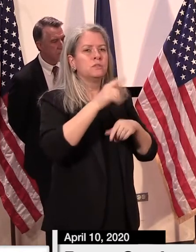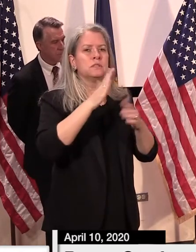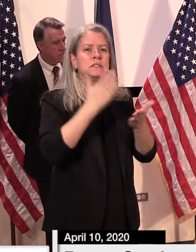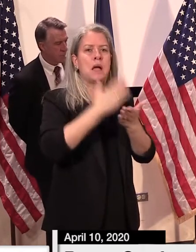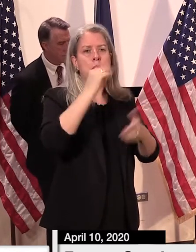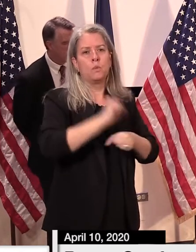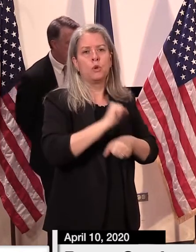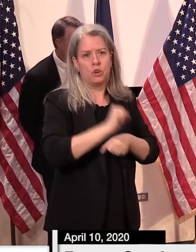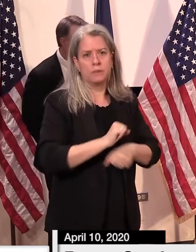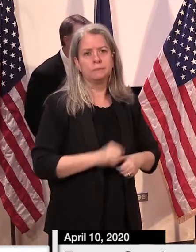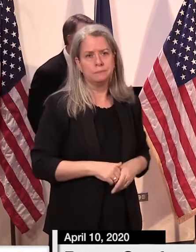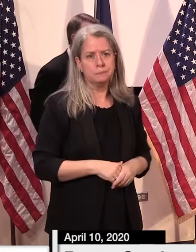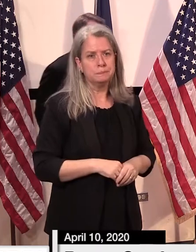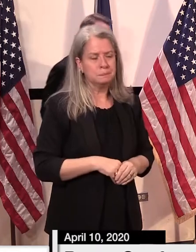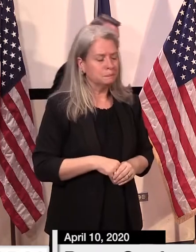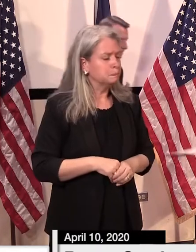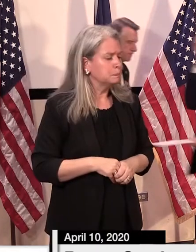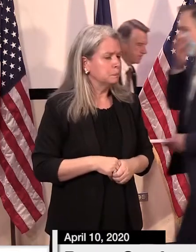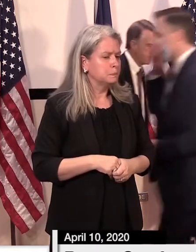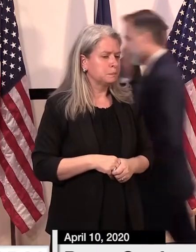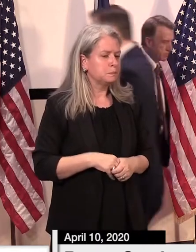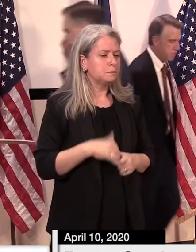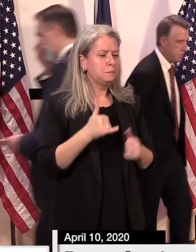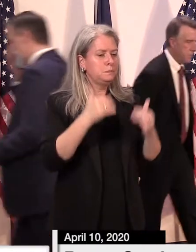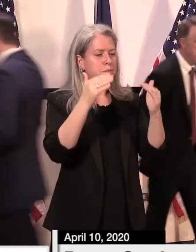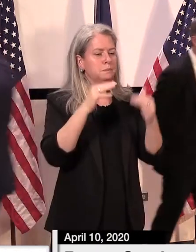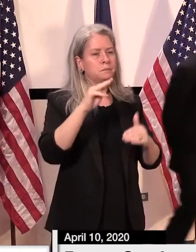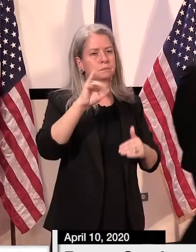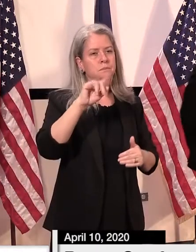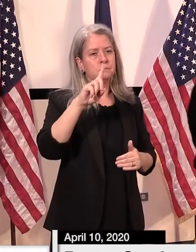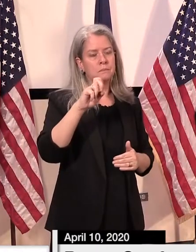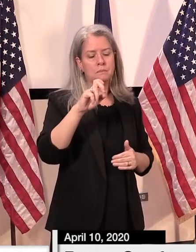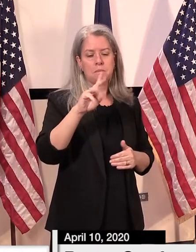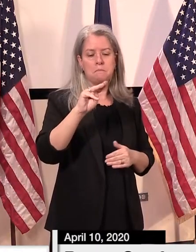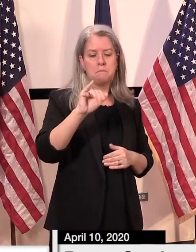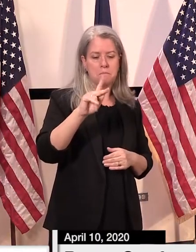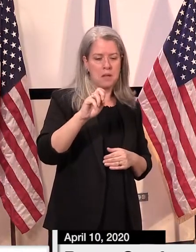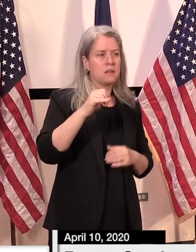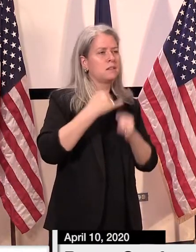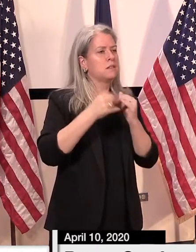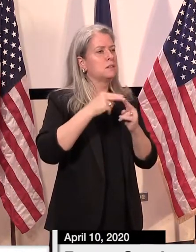All right. Thank you. Thank you. All right. Mike Donahue, the Islander.